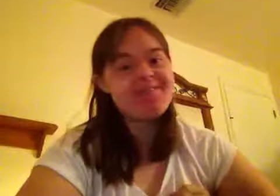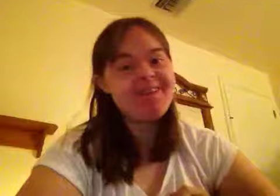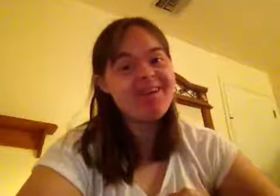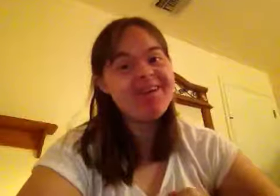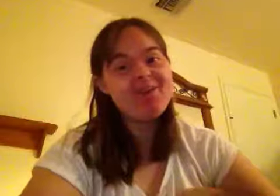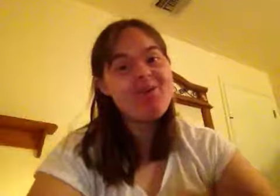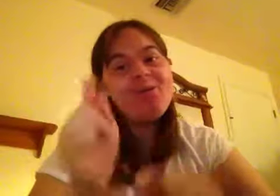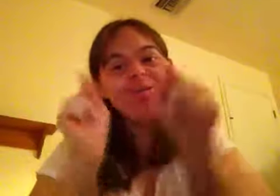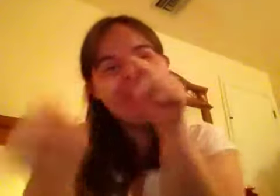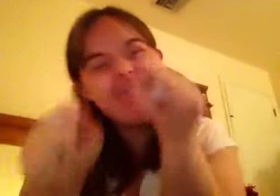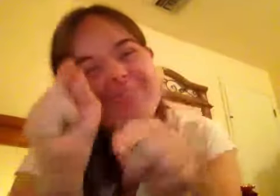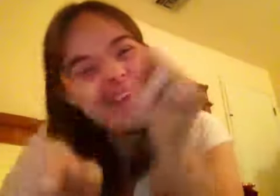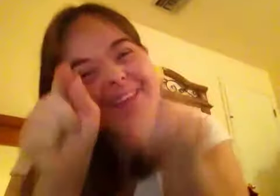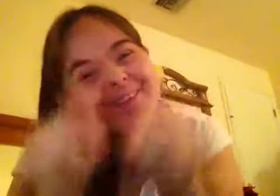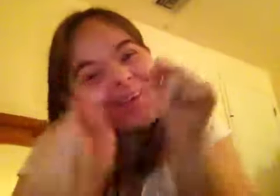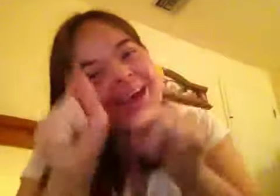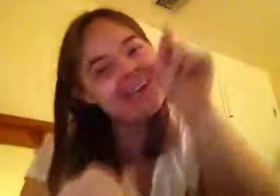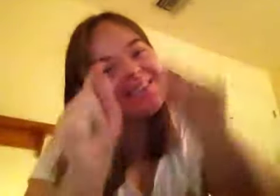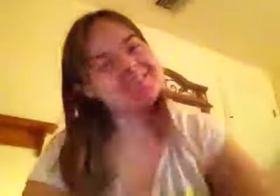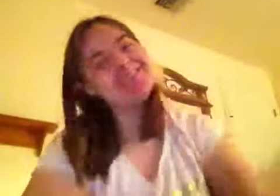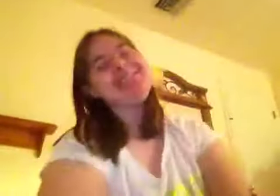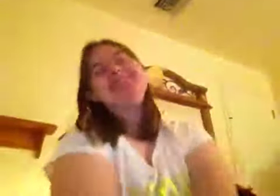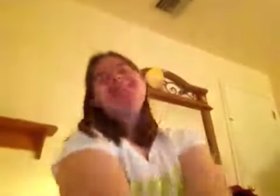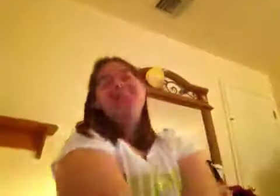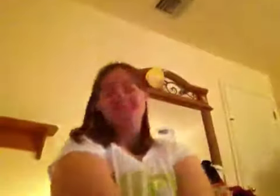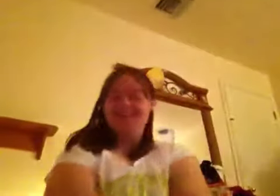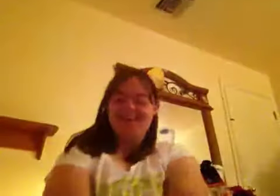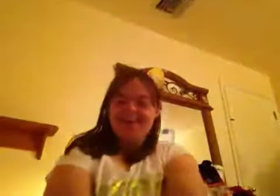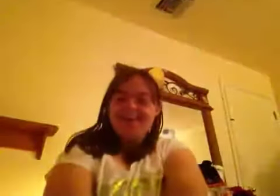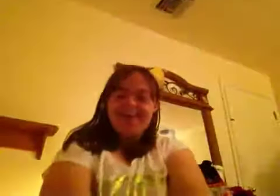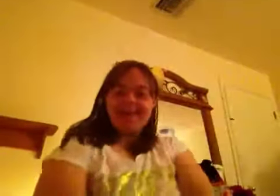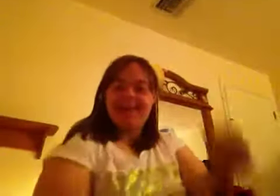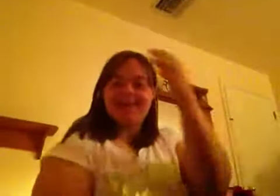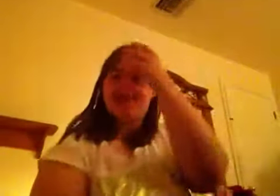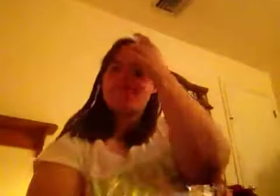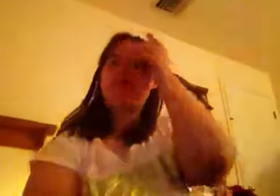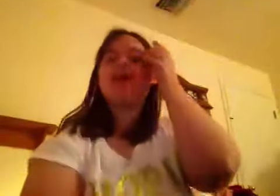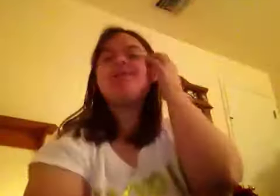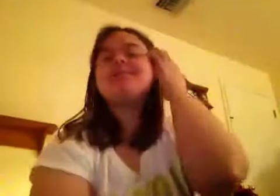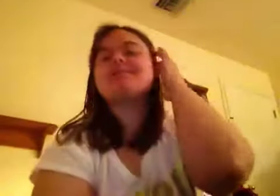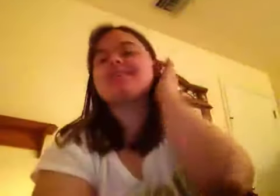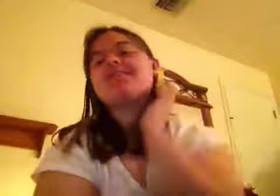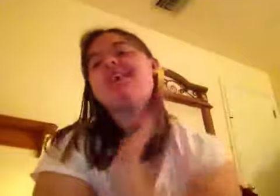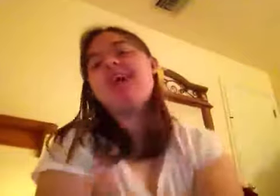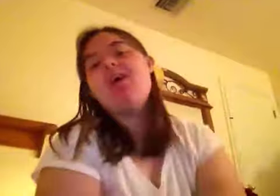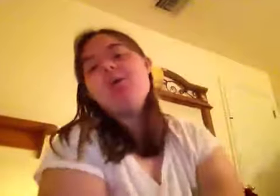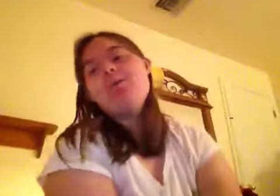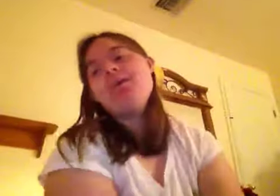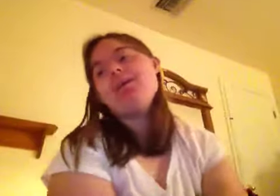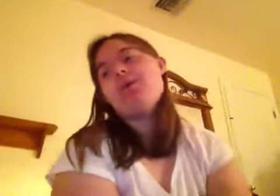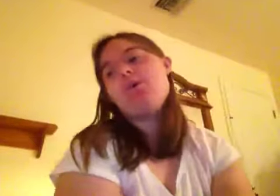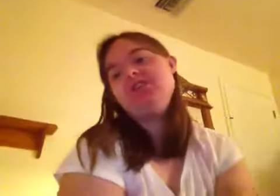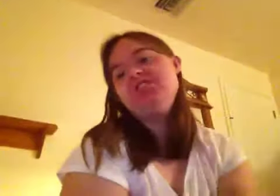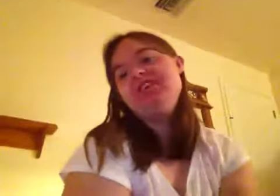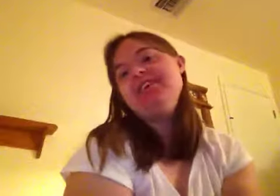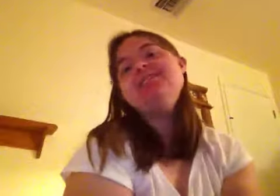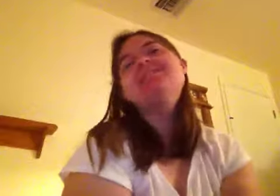Fred you are really funny Lucas yes my name is Chelsea and I hope you guys are watching this